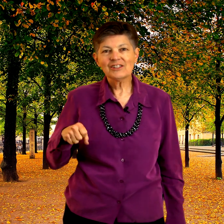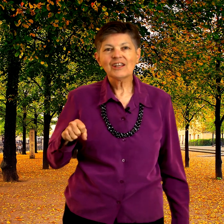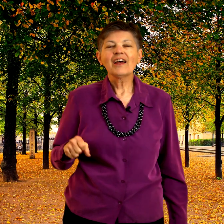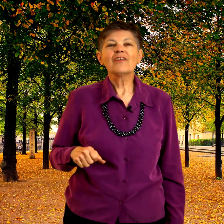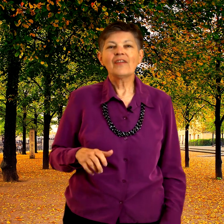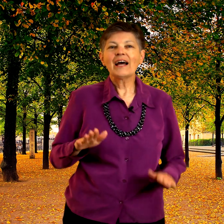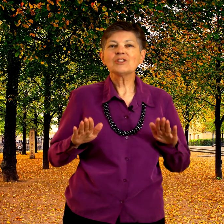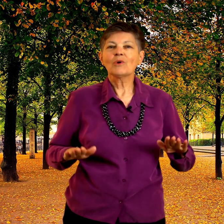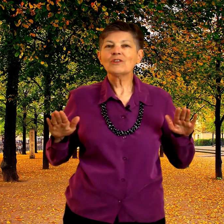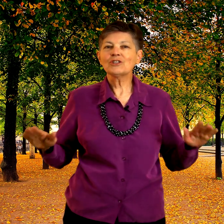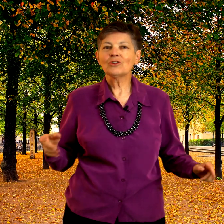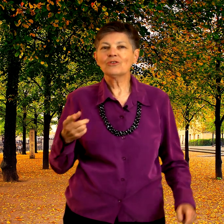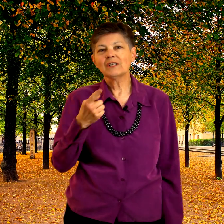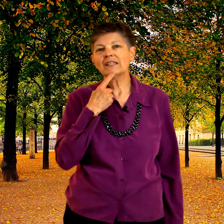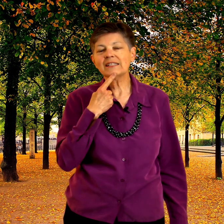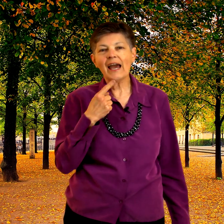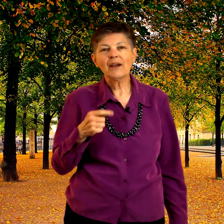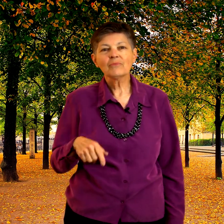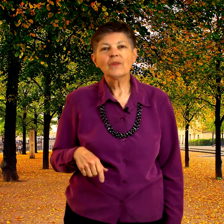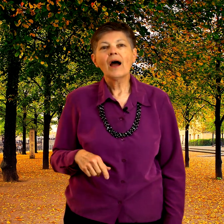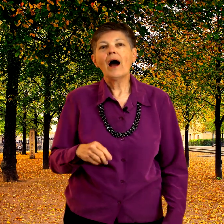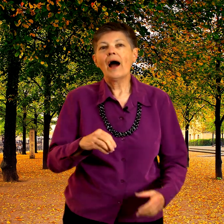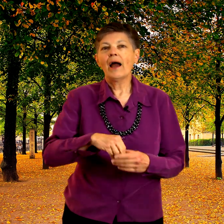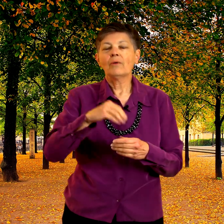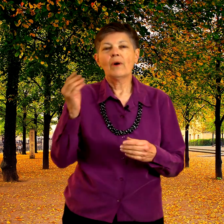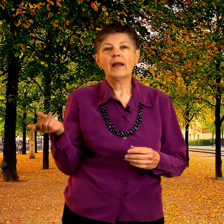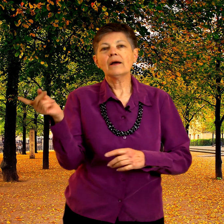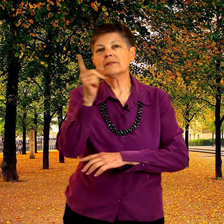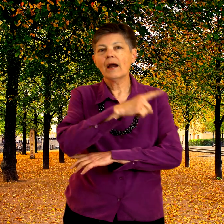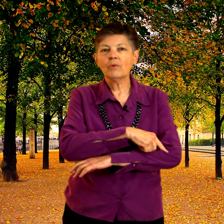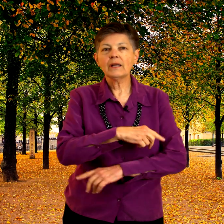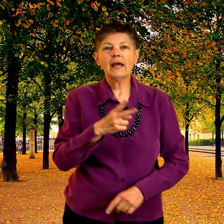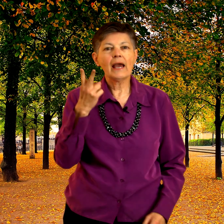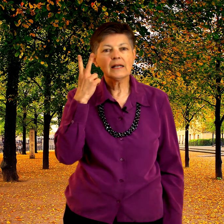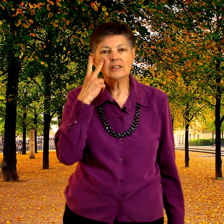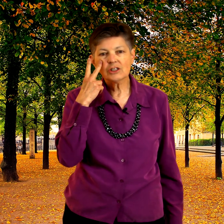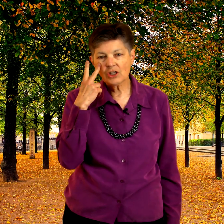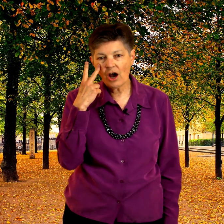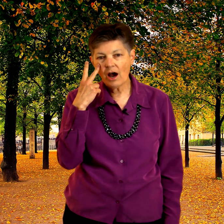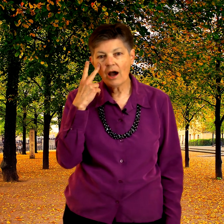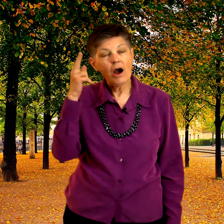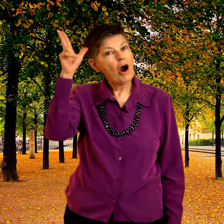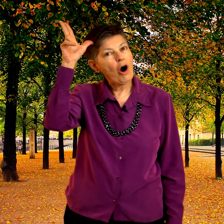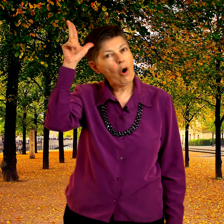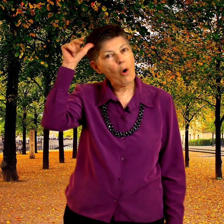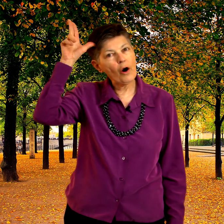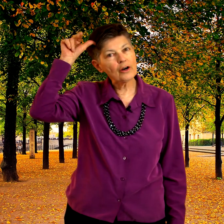that's what the children did say I went outside one day saw a horse